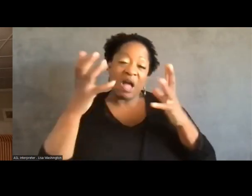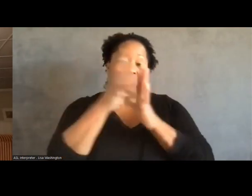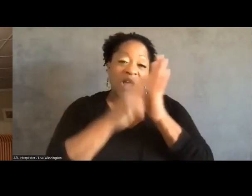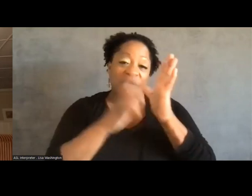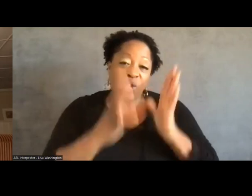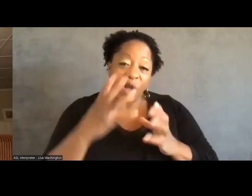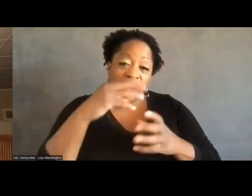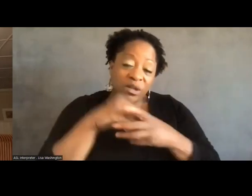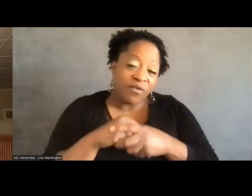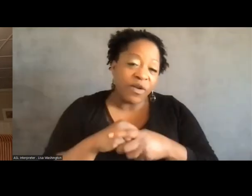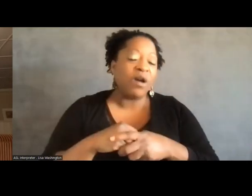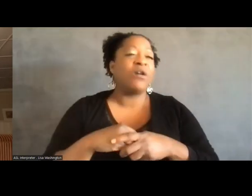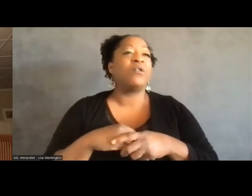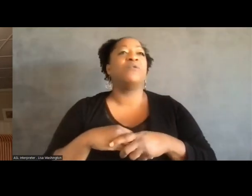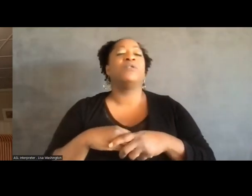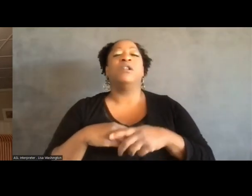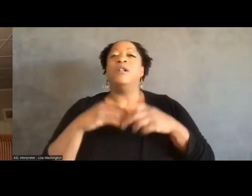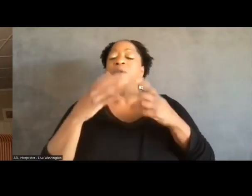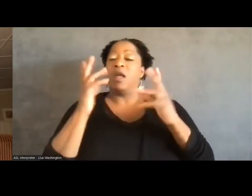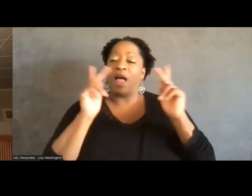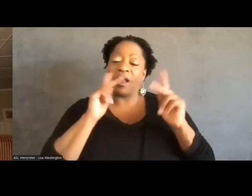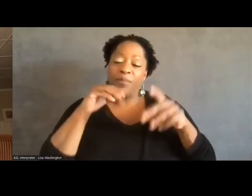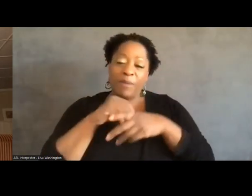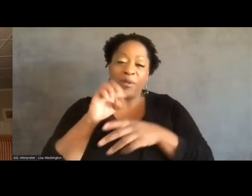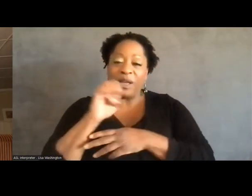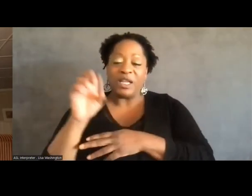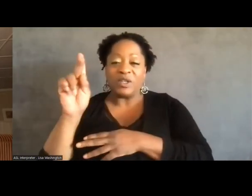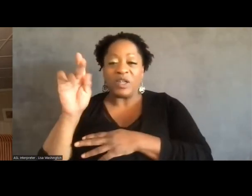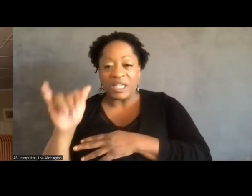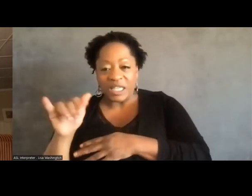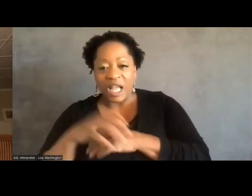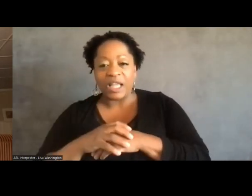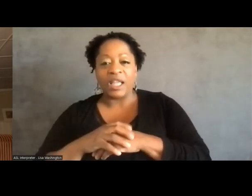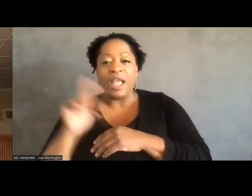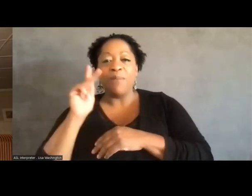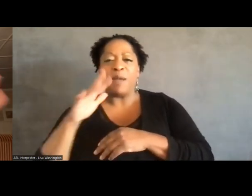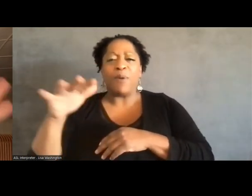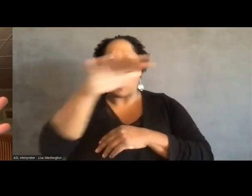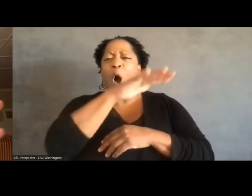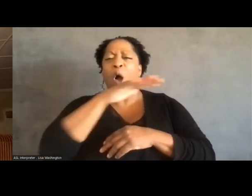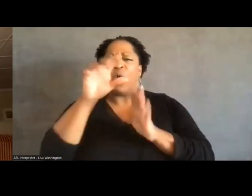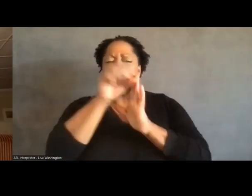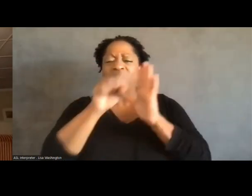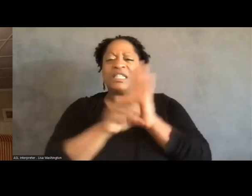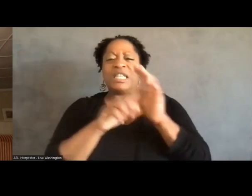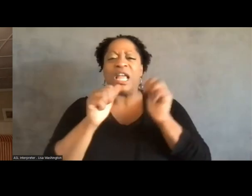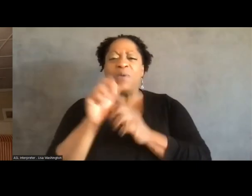of different movement law organizations, a lot of us elsewhere in Kentucky affiliated with different kinds of organizations,